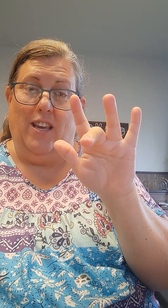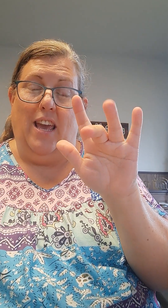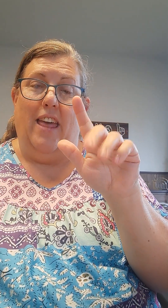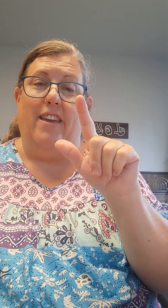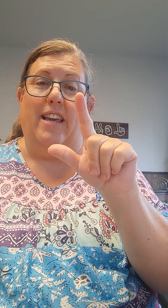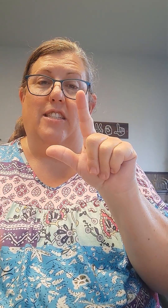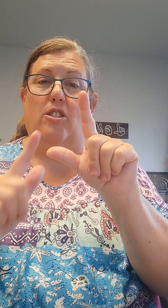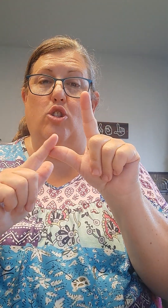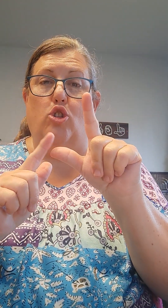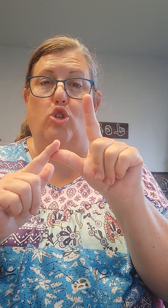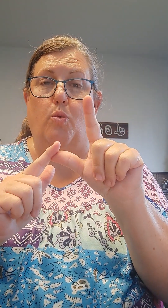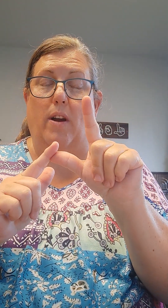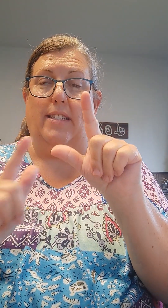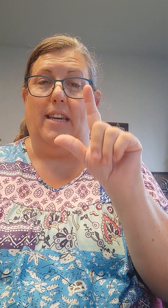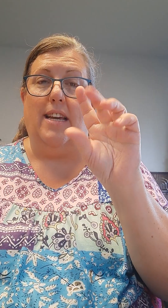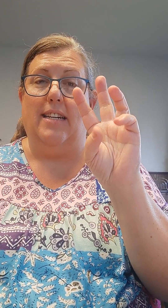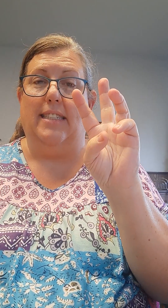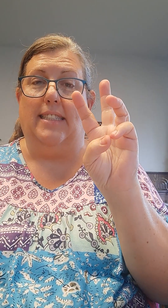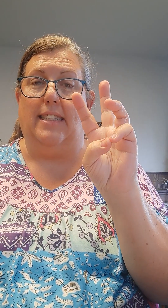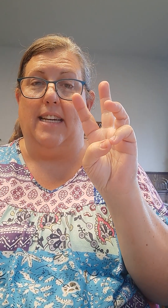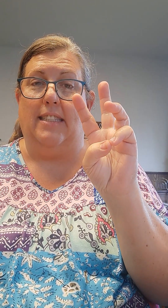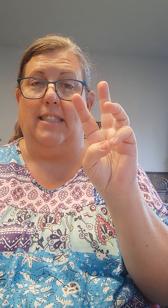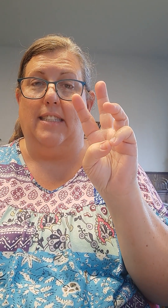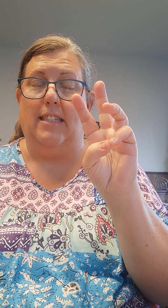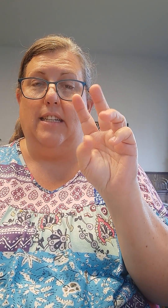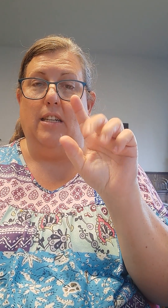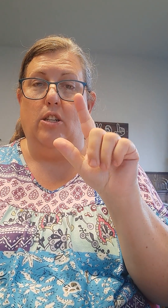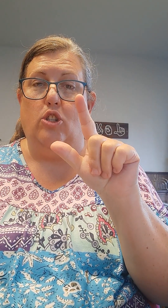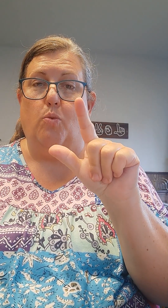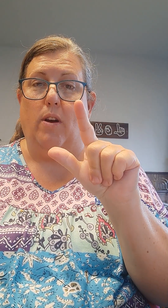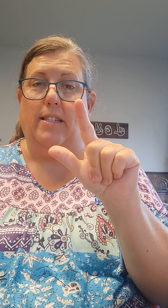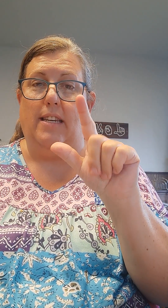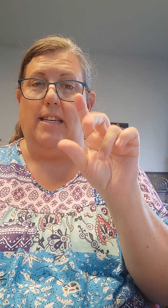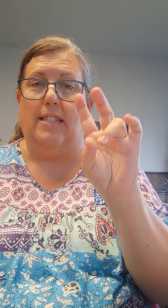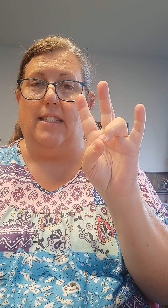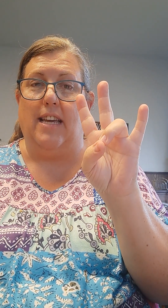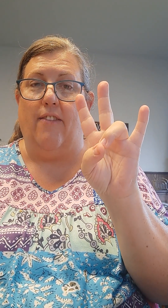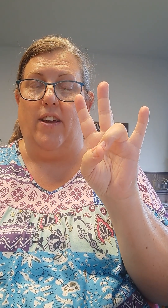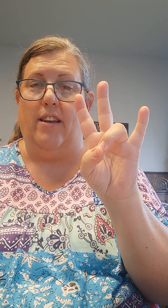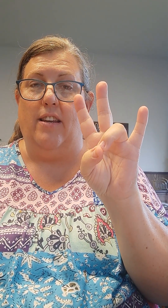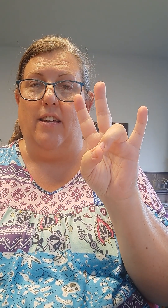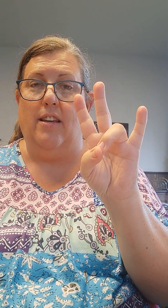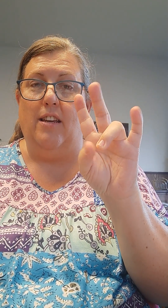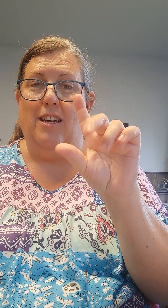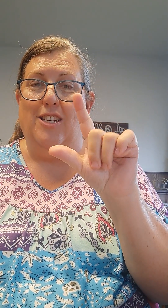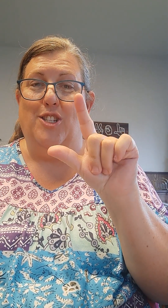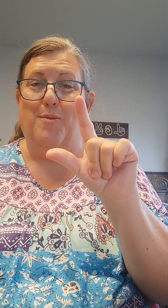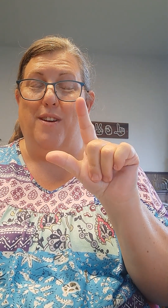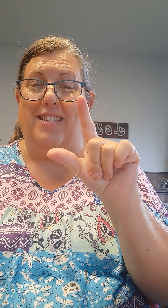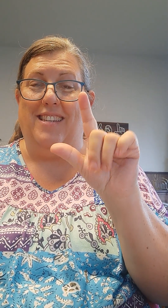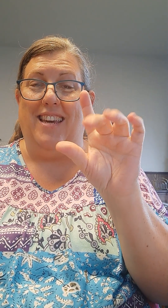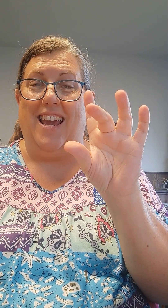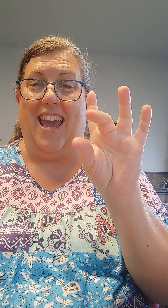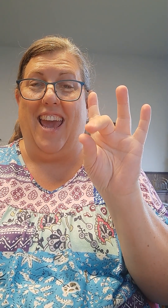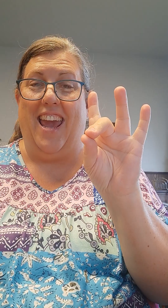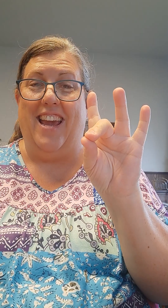Then it's twenty-six. Twenty-seven. Twenty-eight.